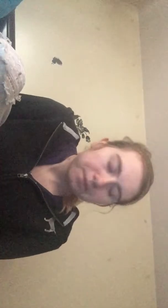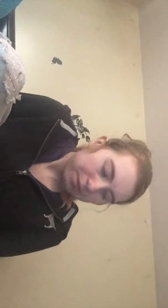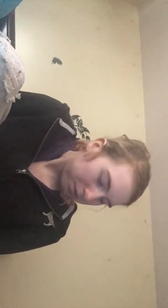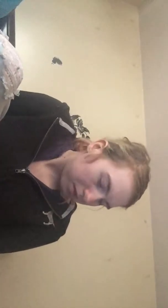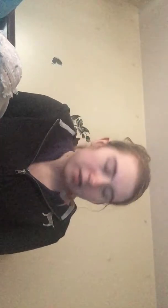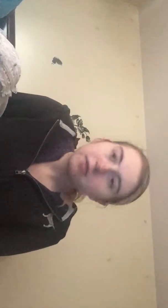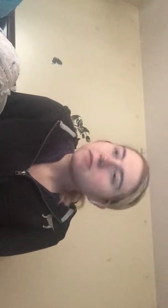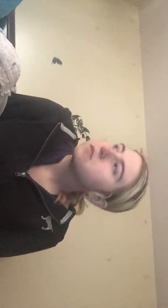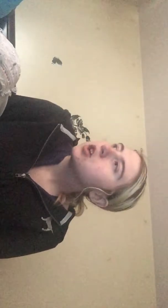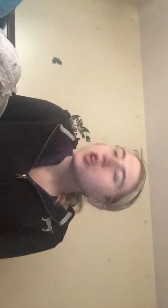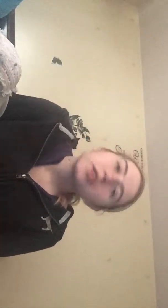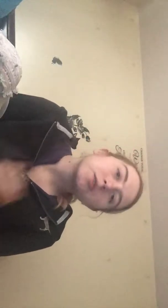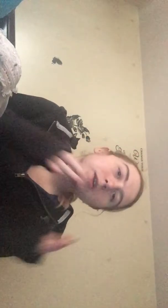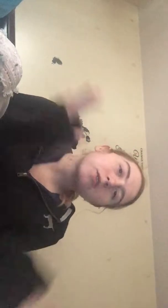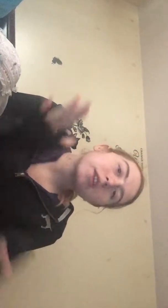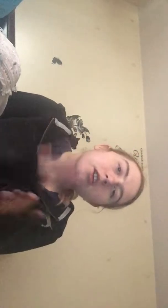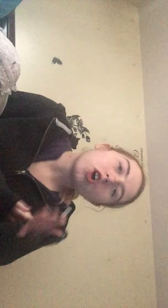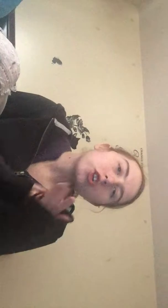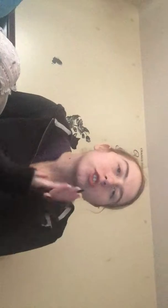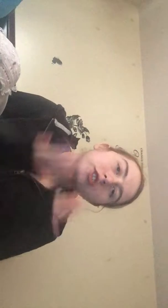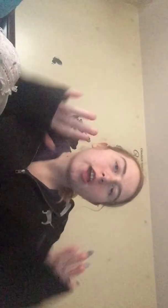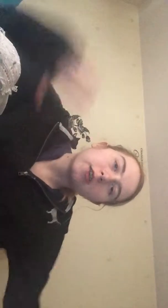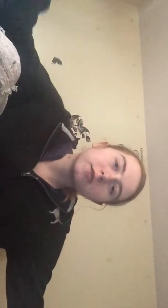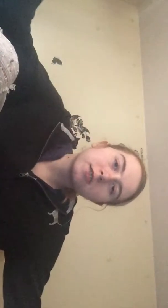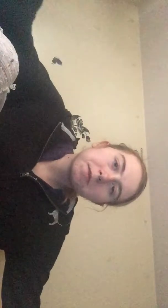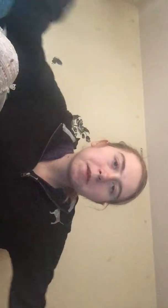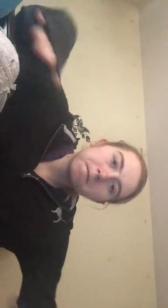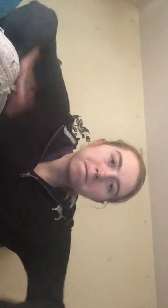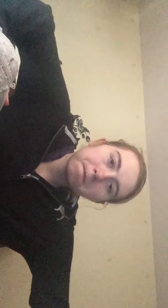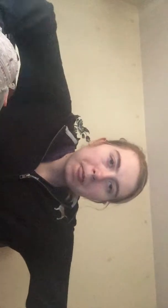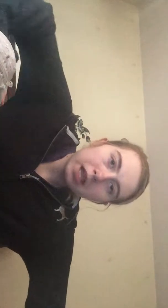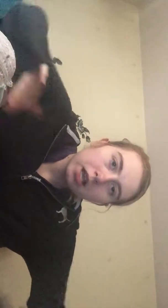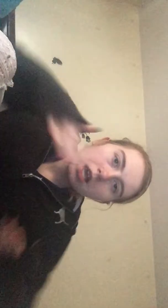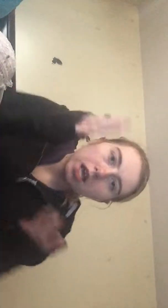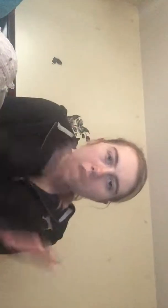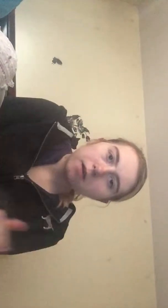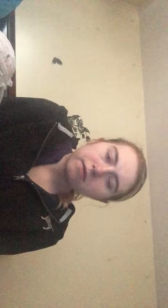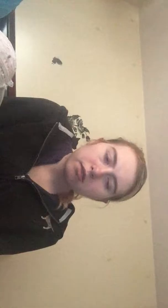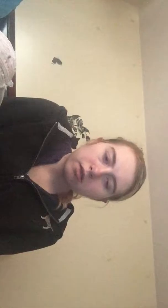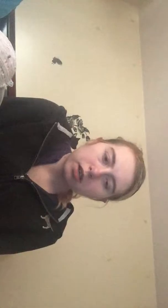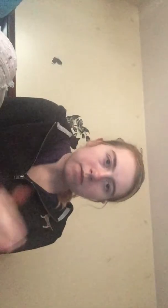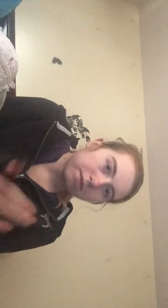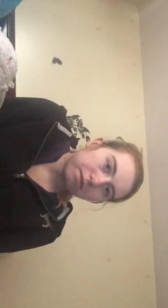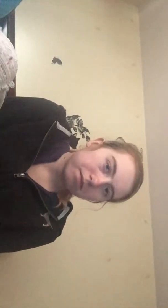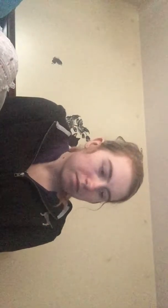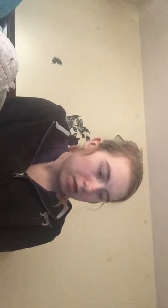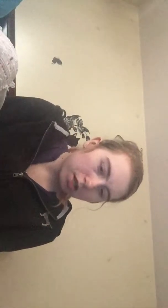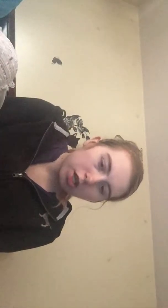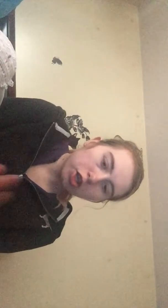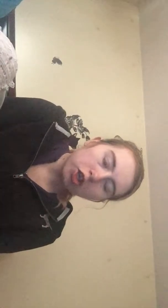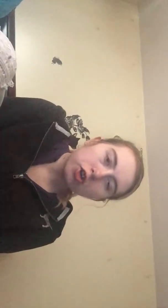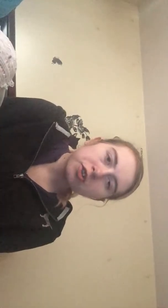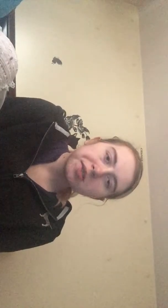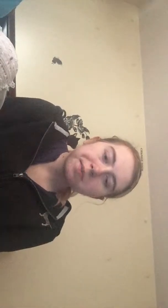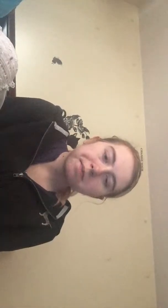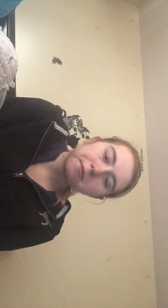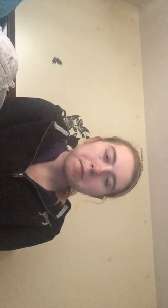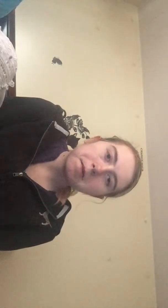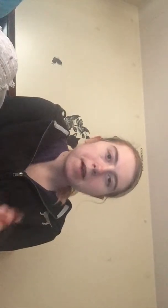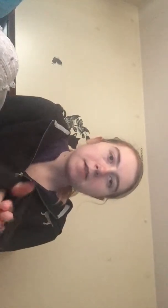that's why I don't like haunted houses and then after like years went by